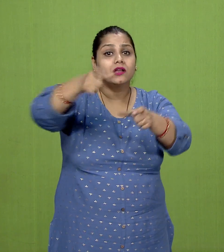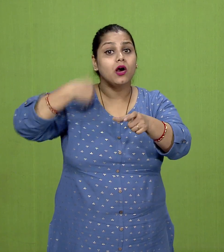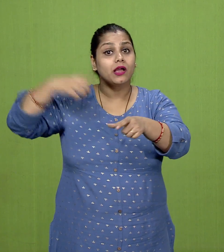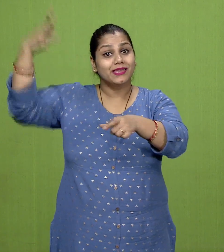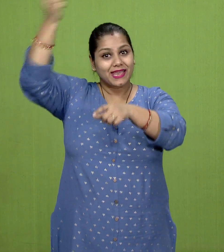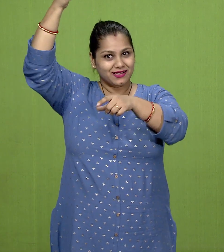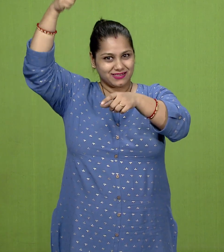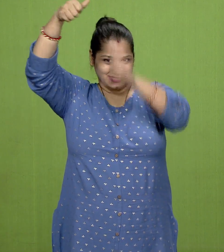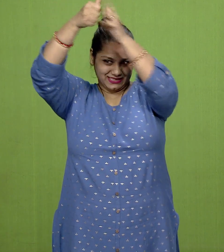increased